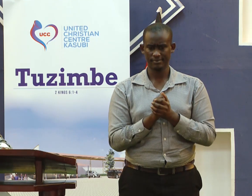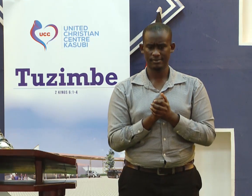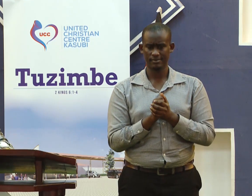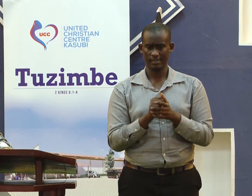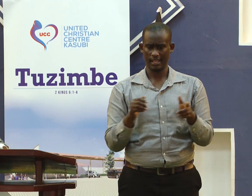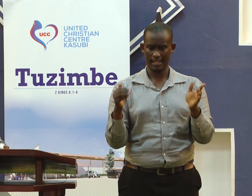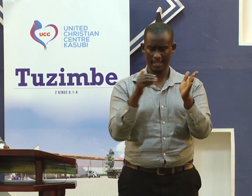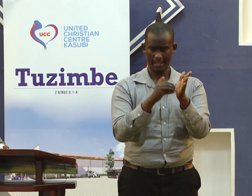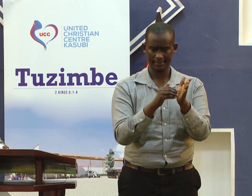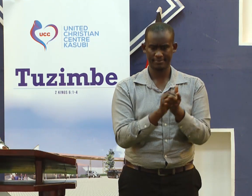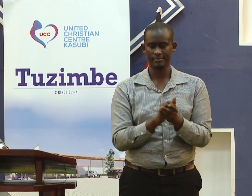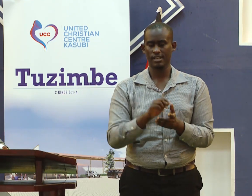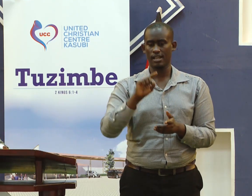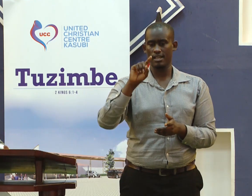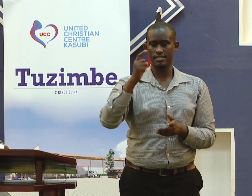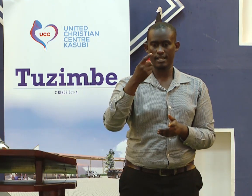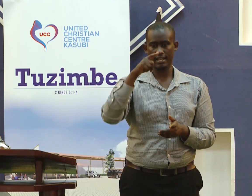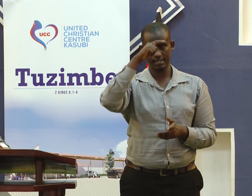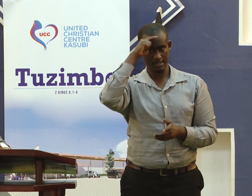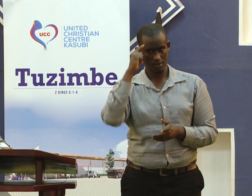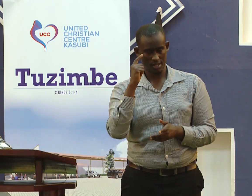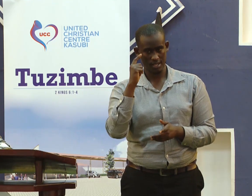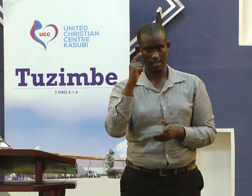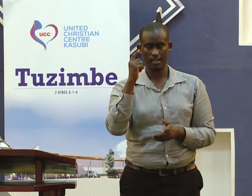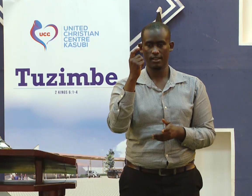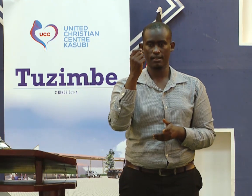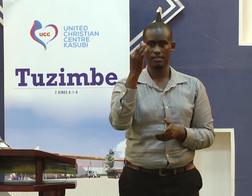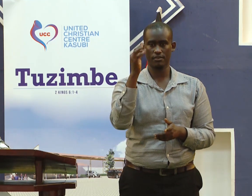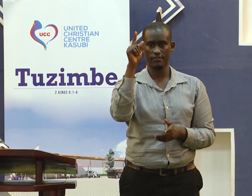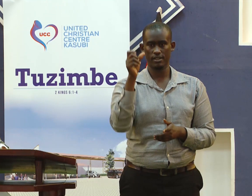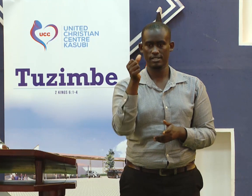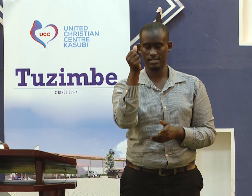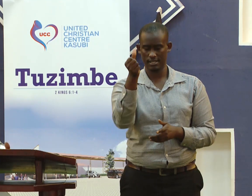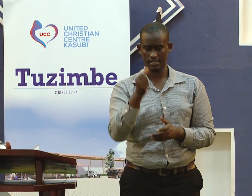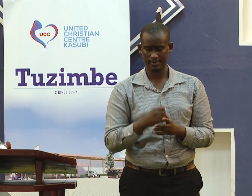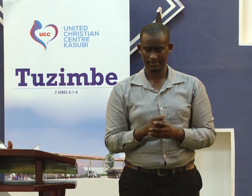2 Timothy 3 verse 6 Paul again reminds Timothy.